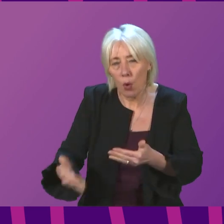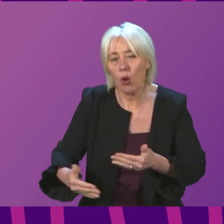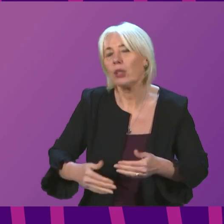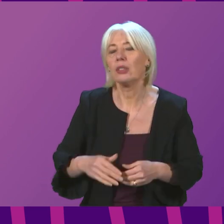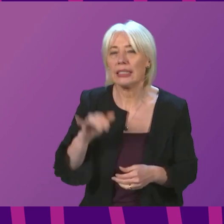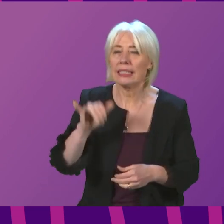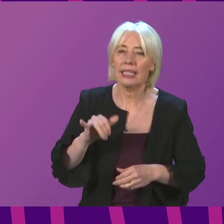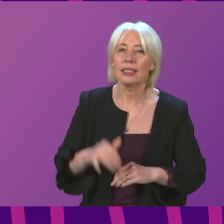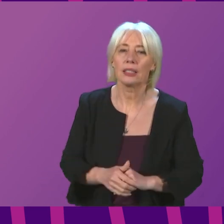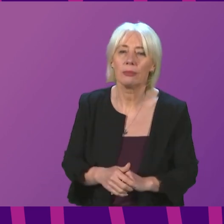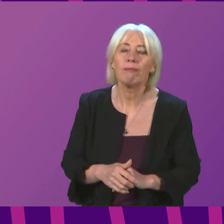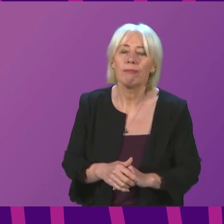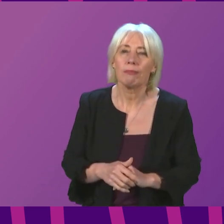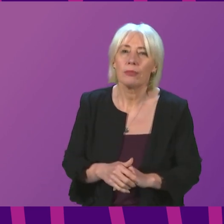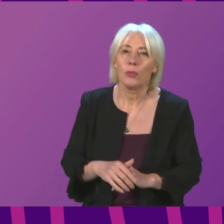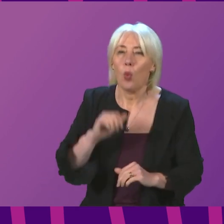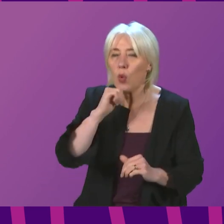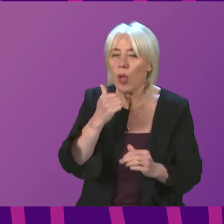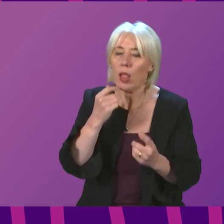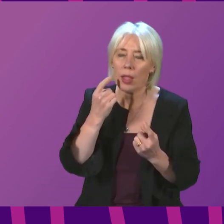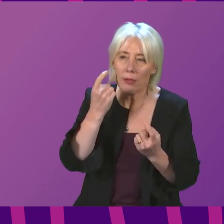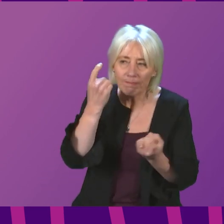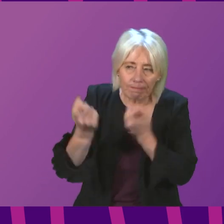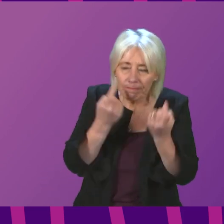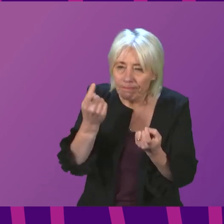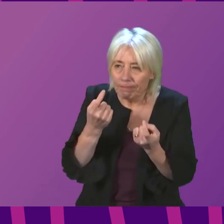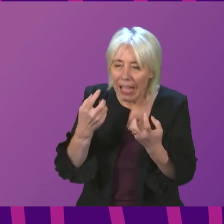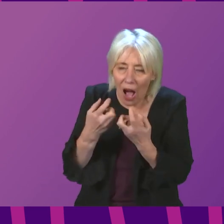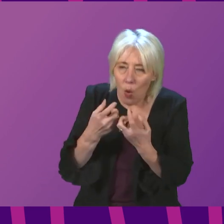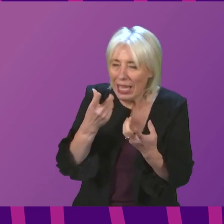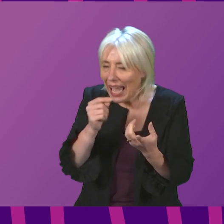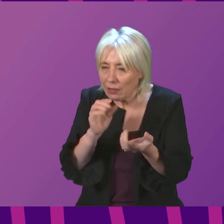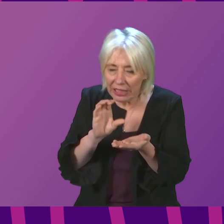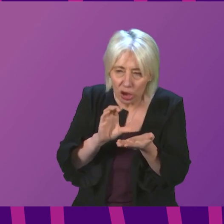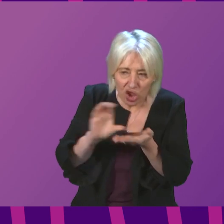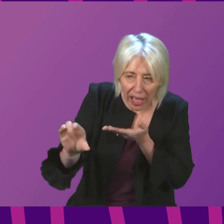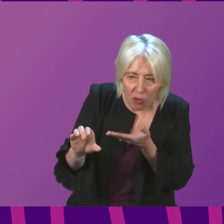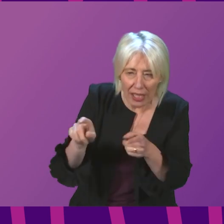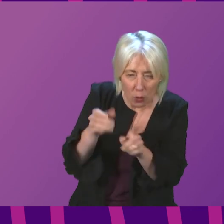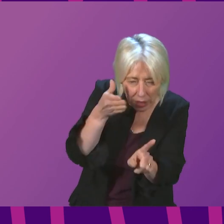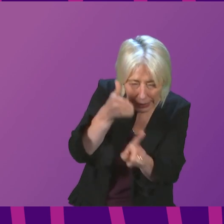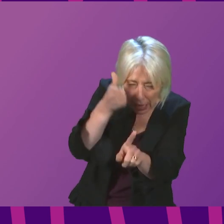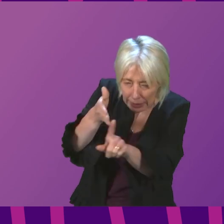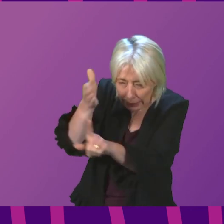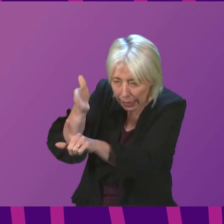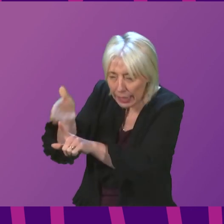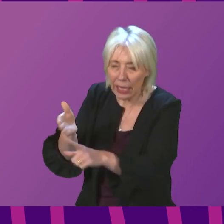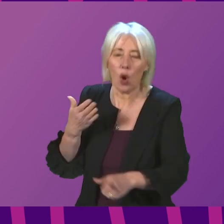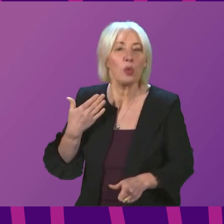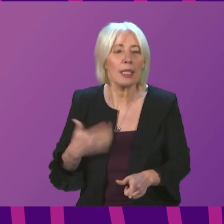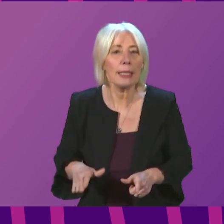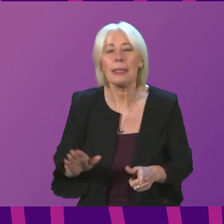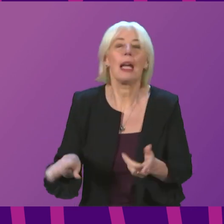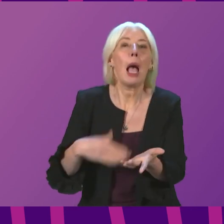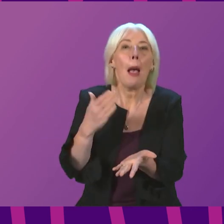support that is available. Yes, we will seek to be as generous as we can be, but also as targeted as we need to be. Obviously, the